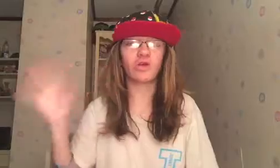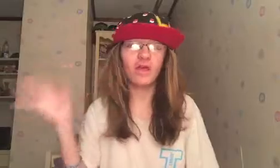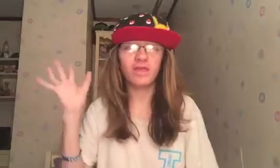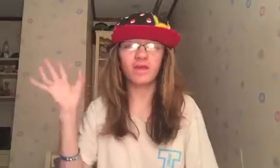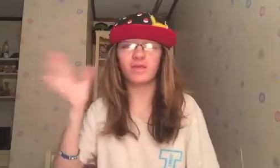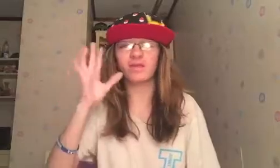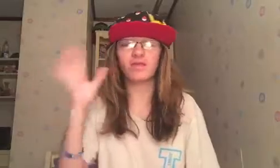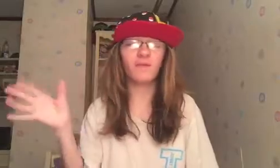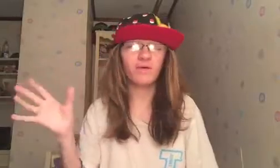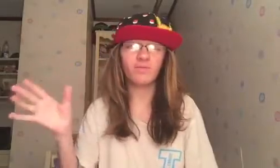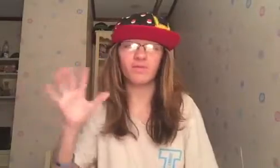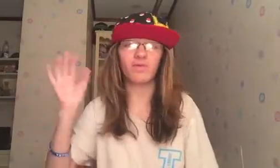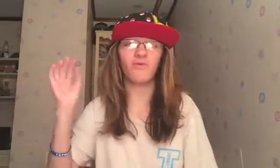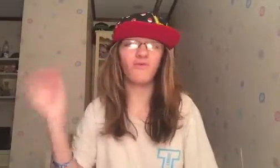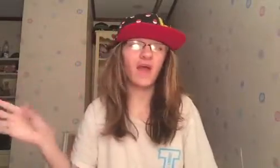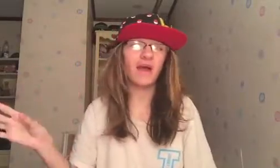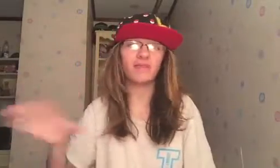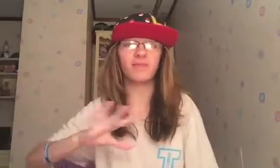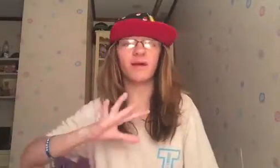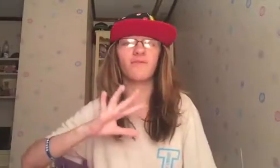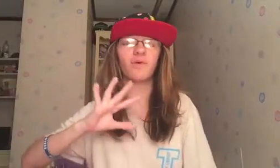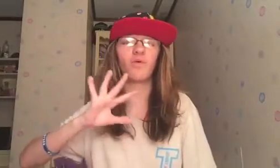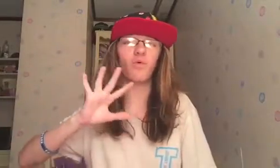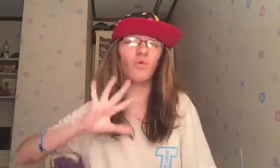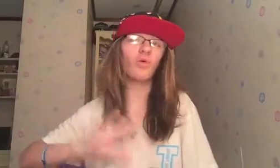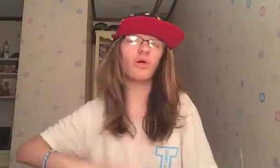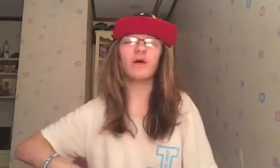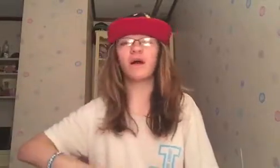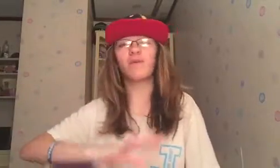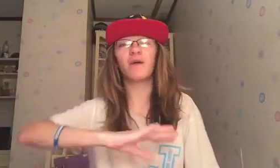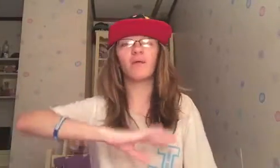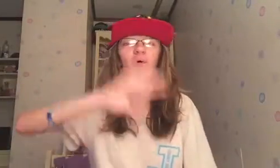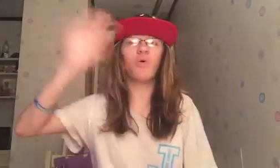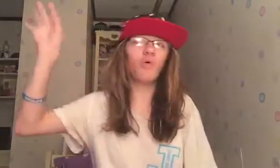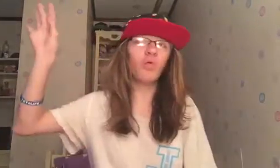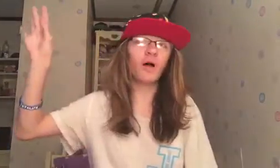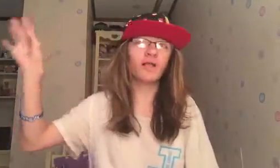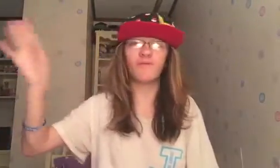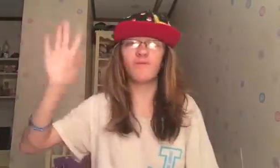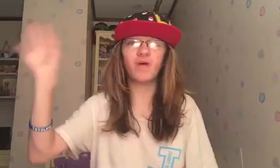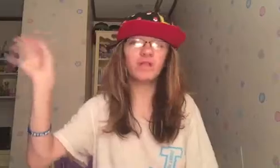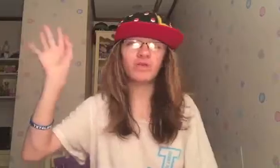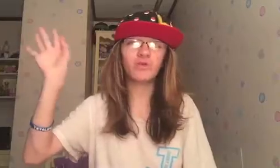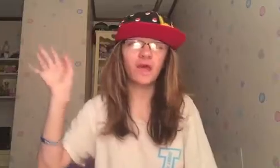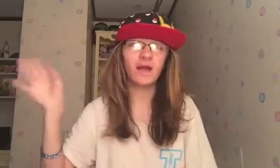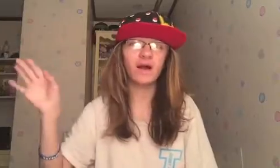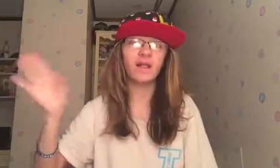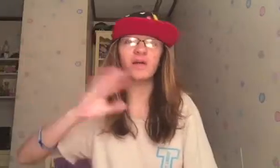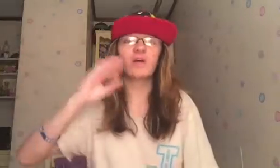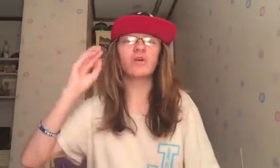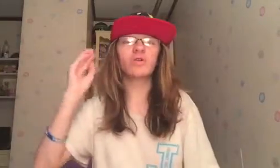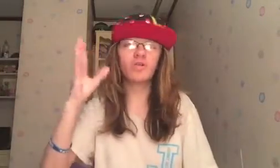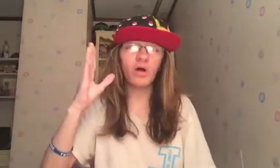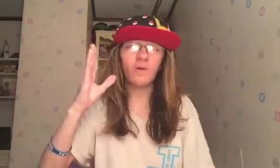crazy because the summers went so fast and I have a whole, I've had a whole lot of events going on. So,